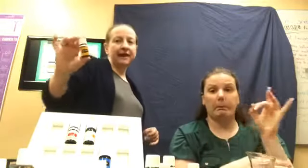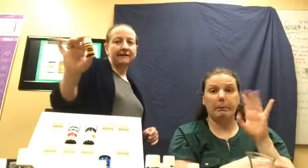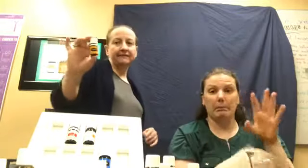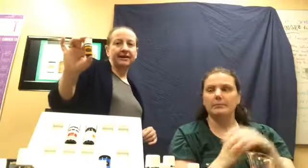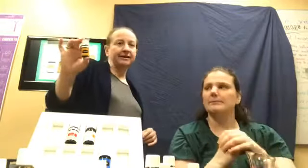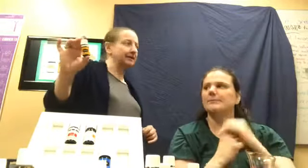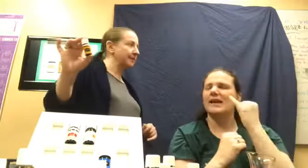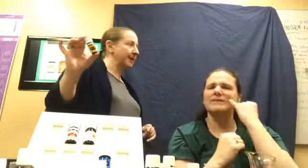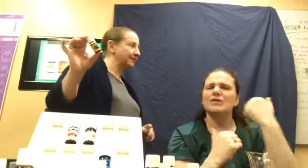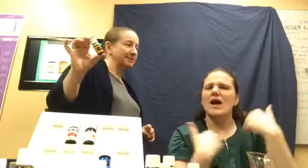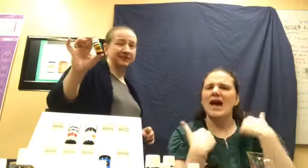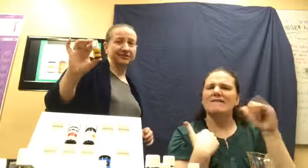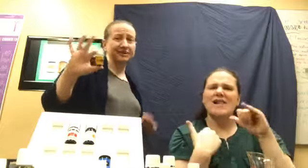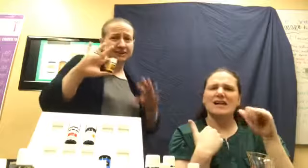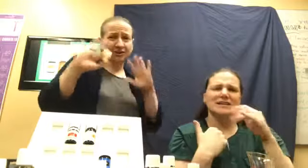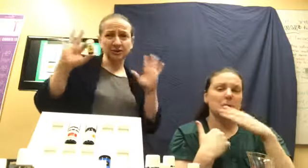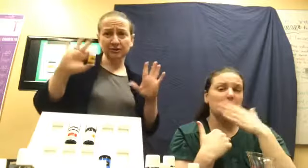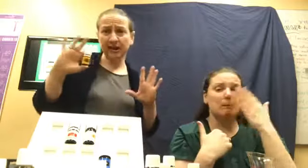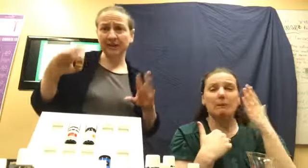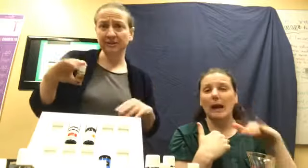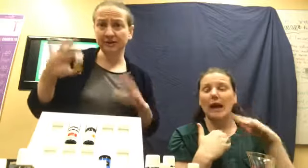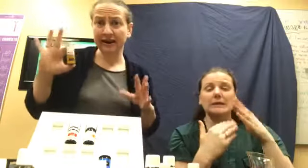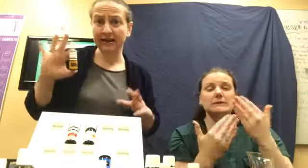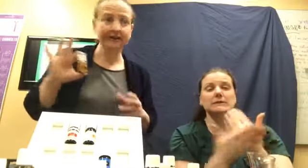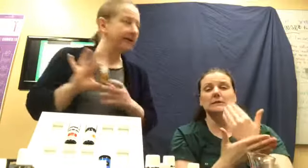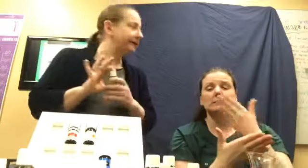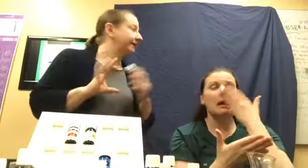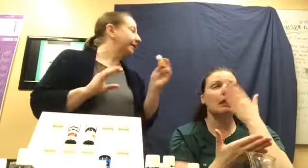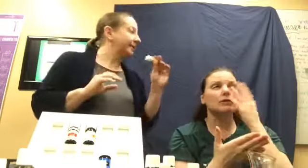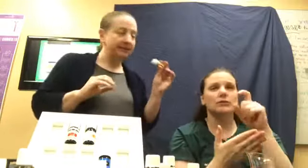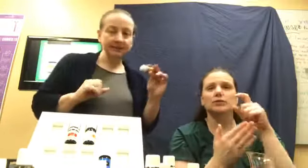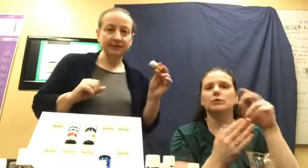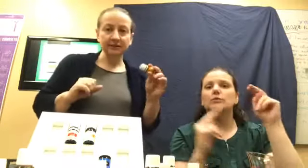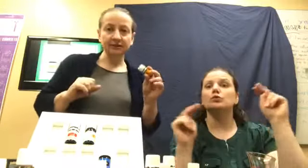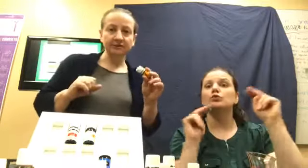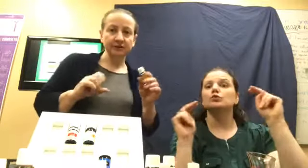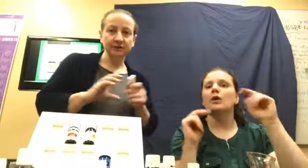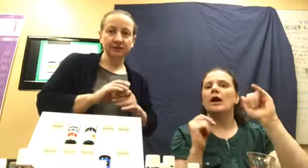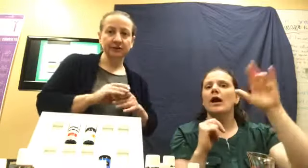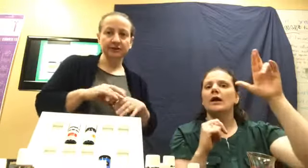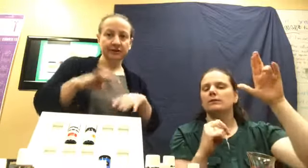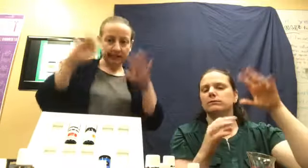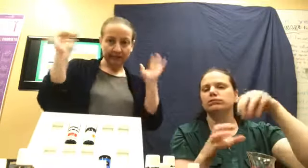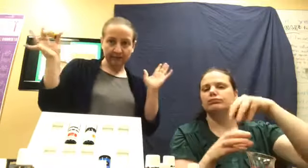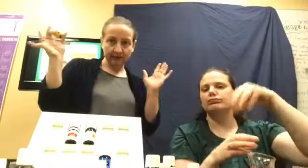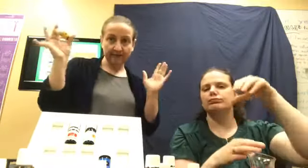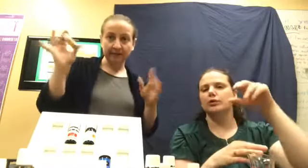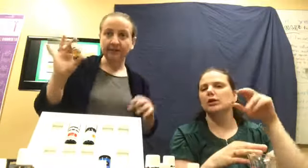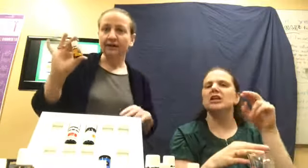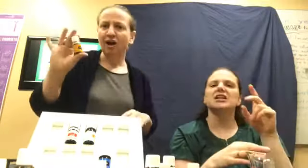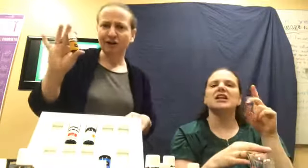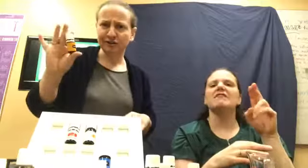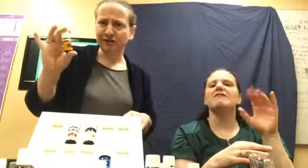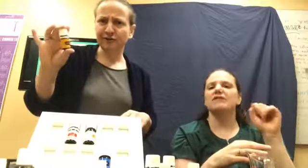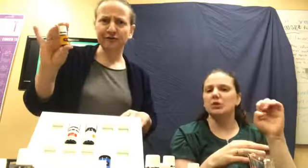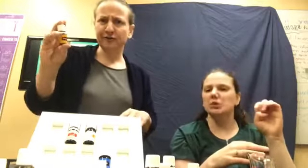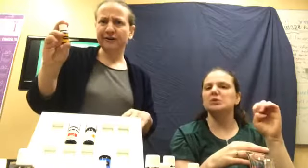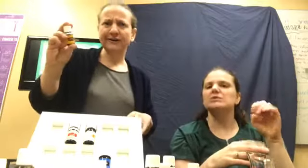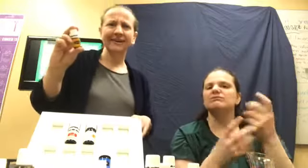have like a bad smell or you need to neutralize your air, put some of this in your diffuser, get rid of it. Also for like,